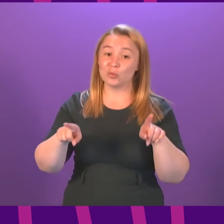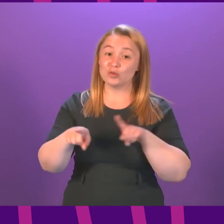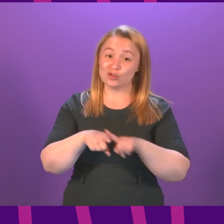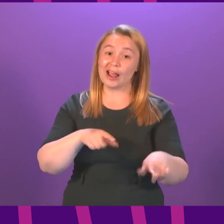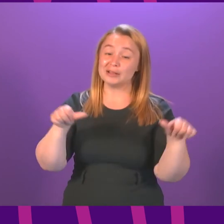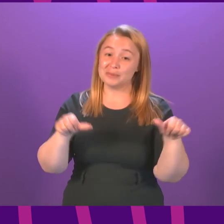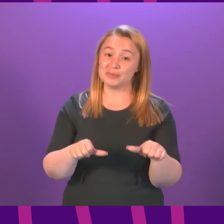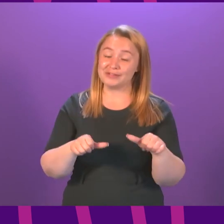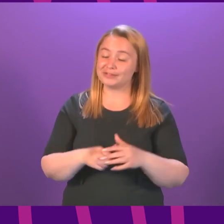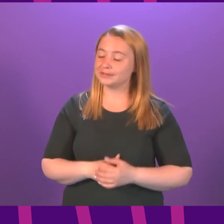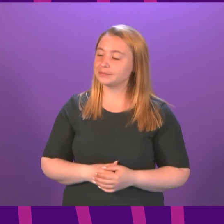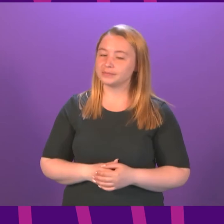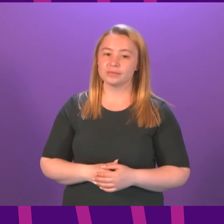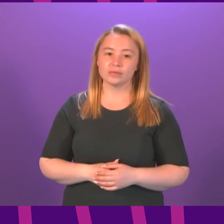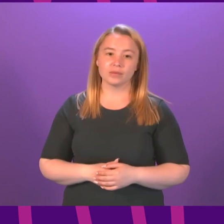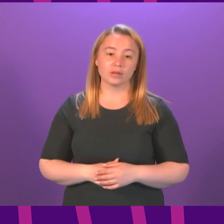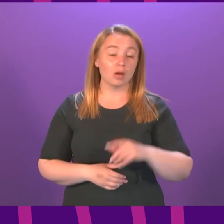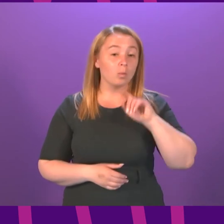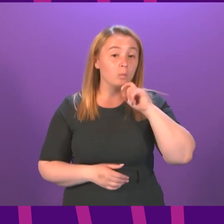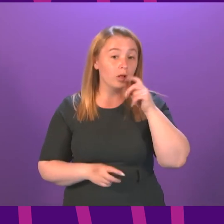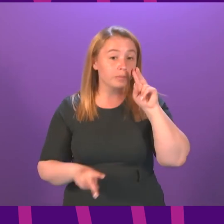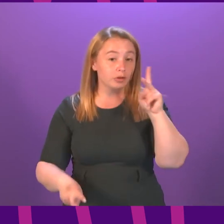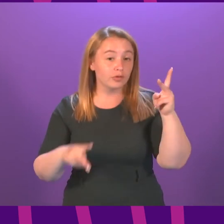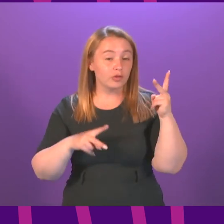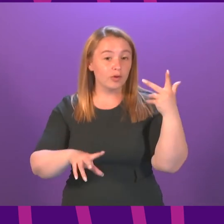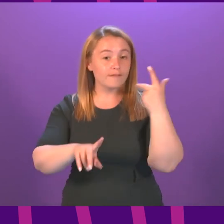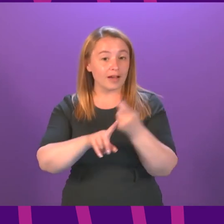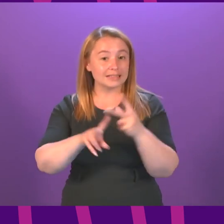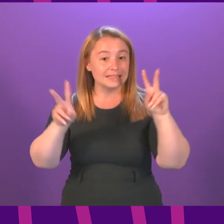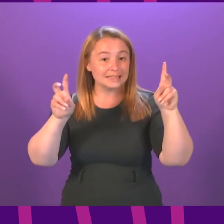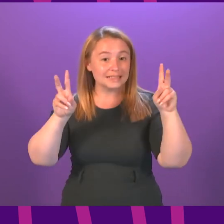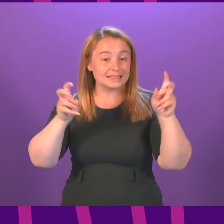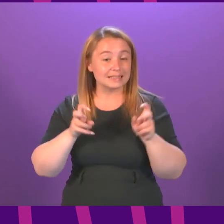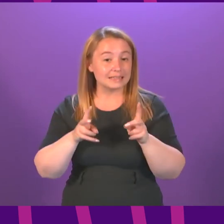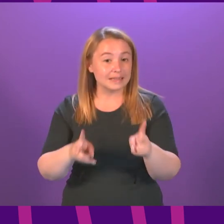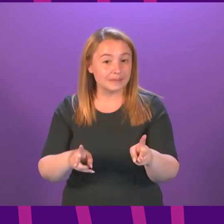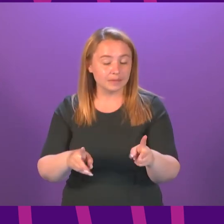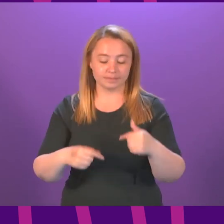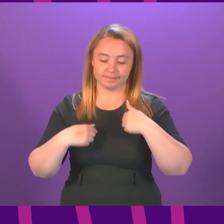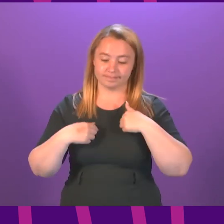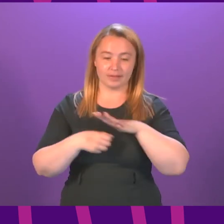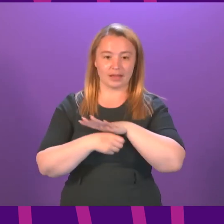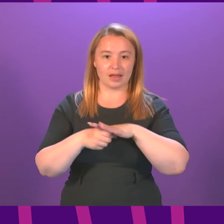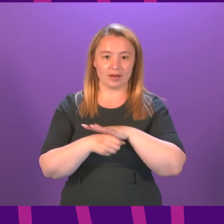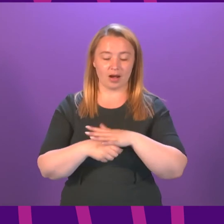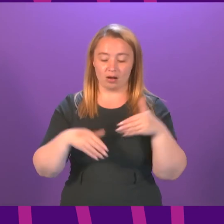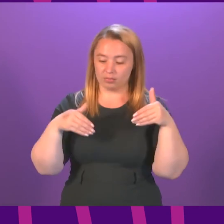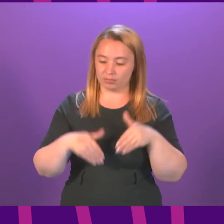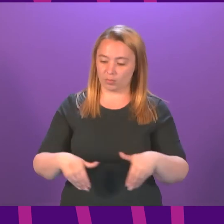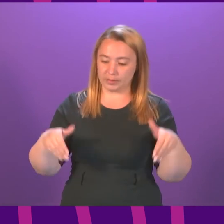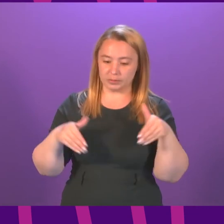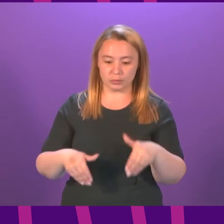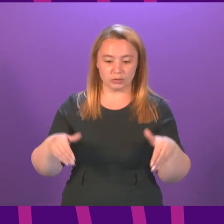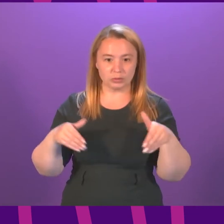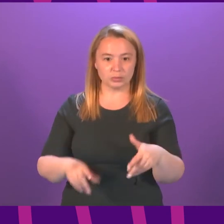First Minister can I ask if there will be a review of the vaccination status scheme as I have constituents who were awaiting their second vaccination